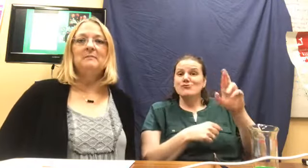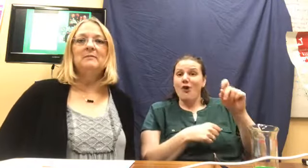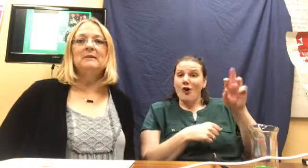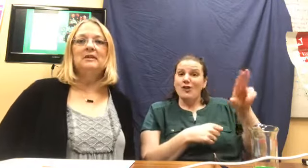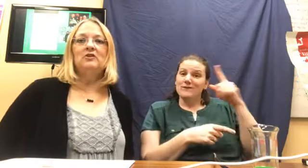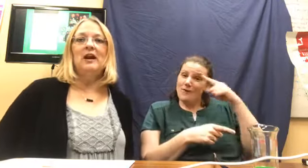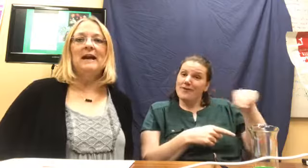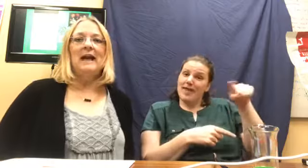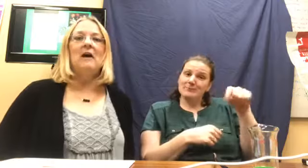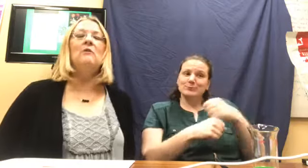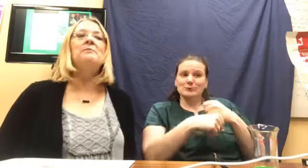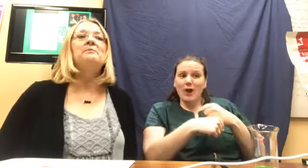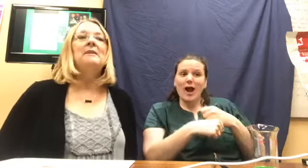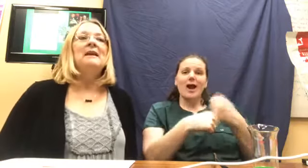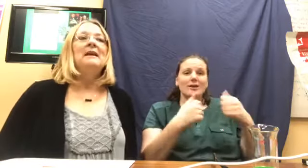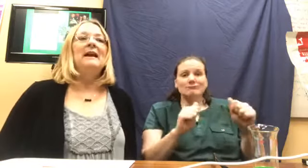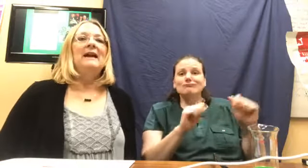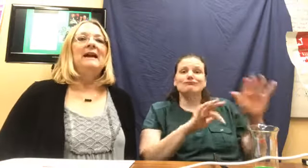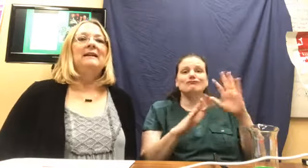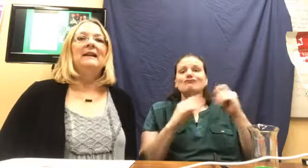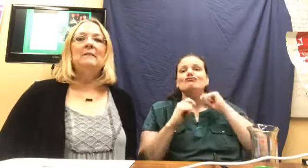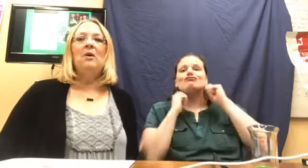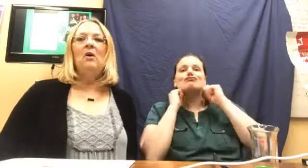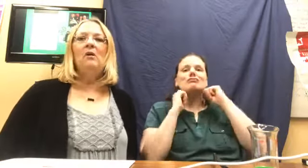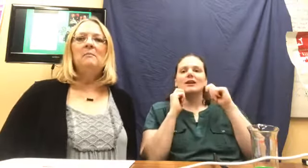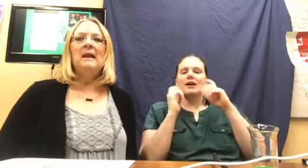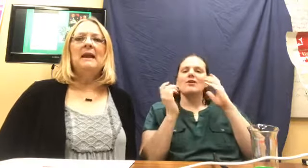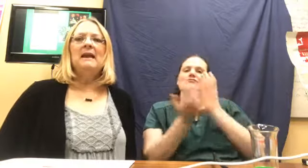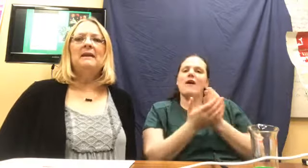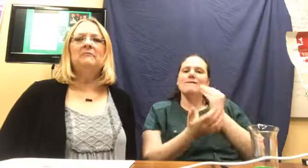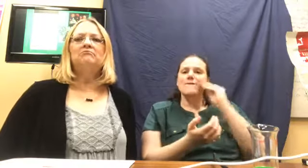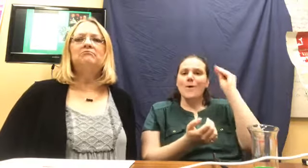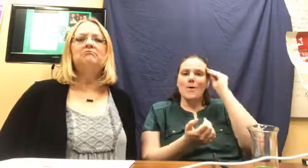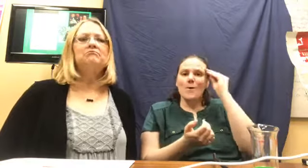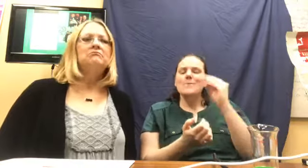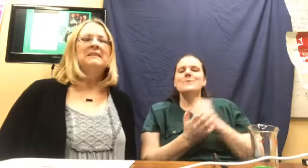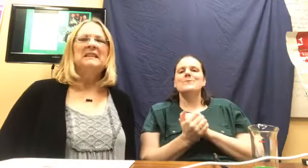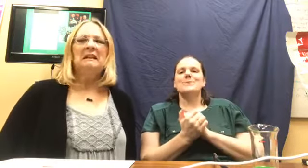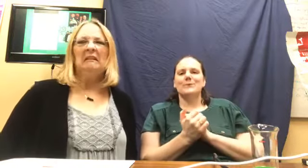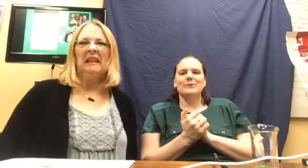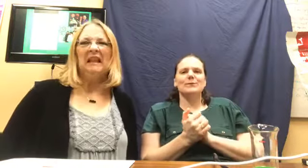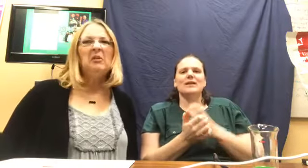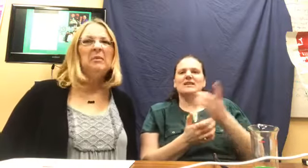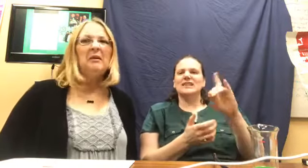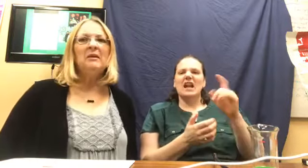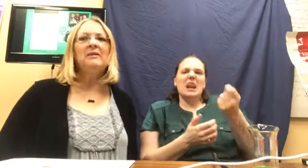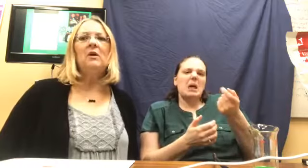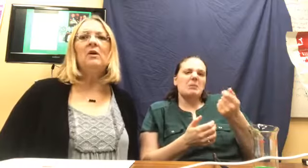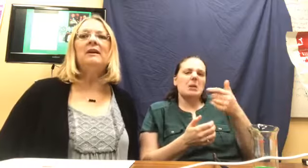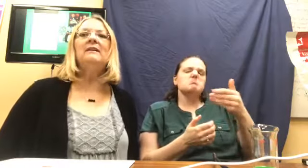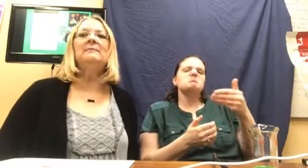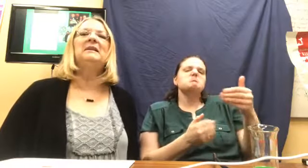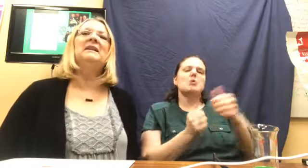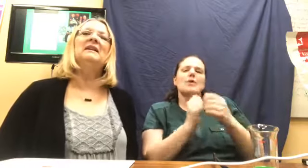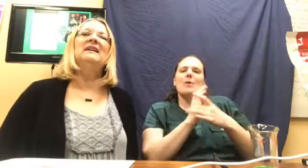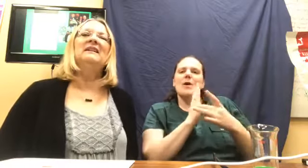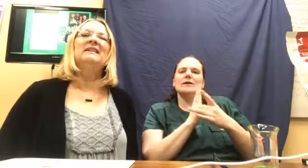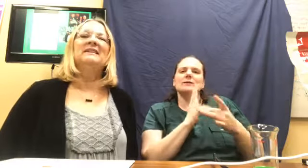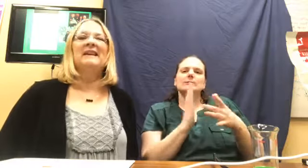to try out and came home and did a little bit with the oils but then kind of set